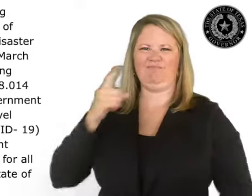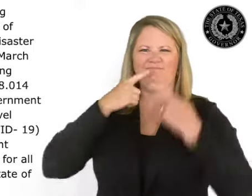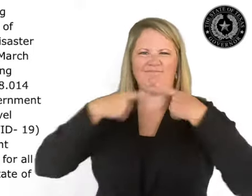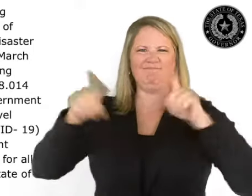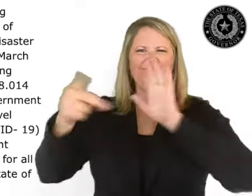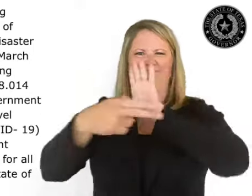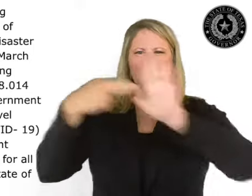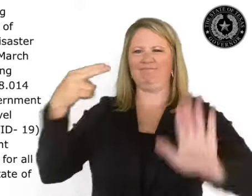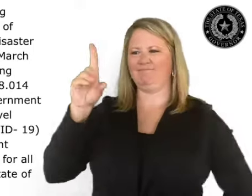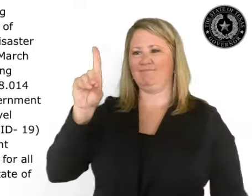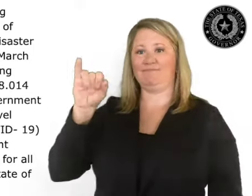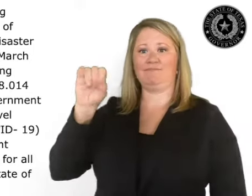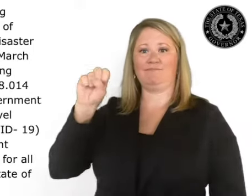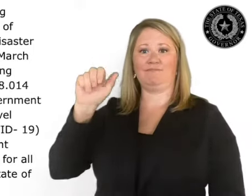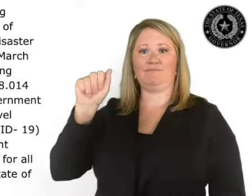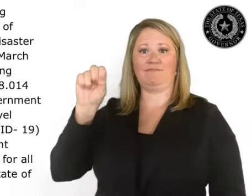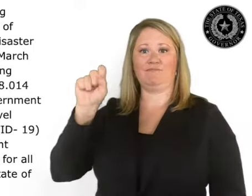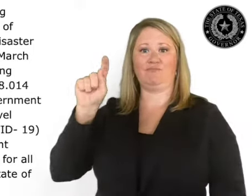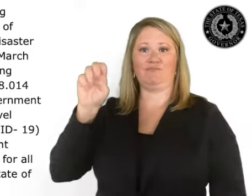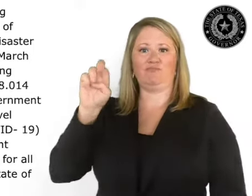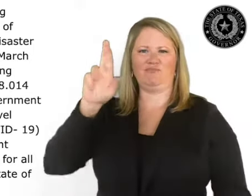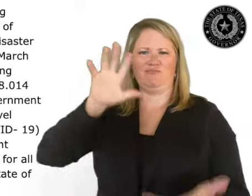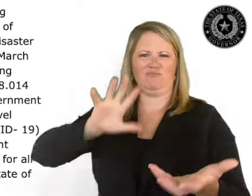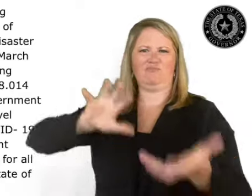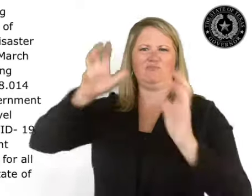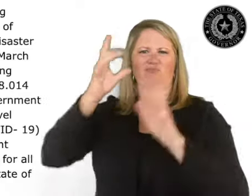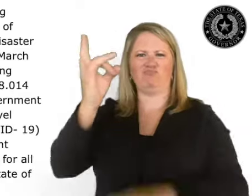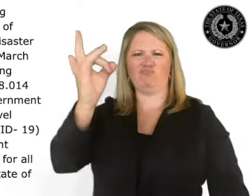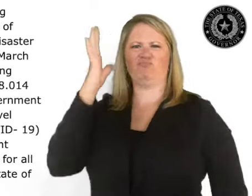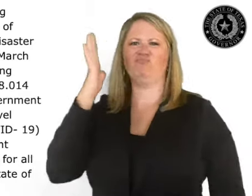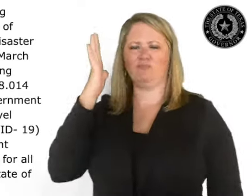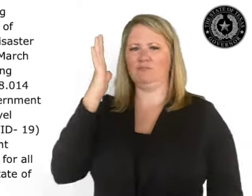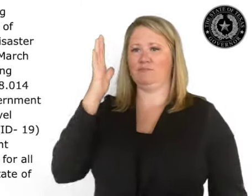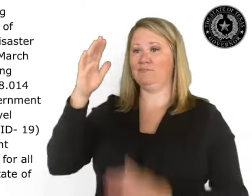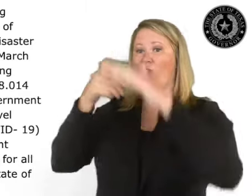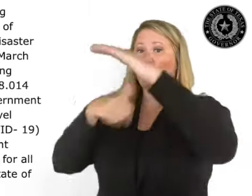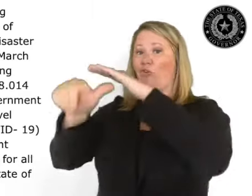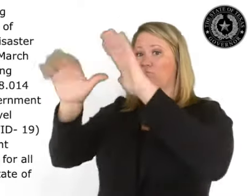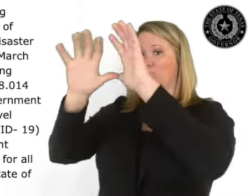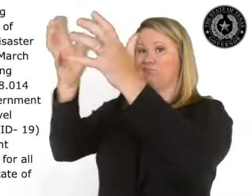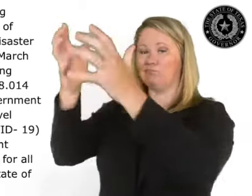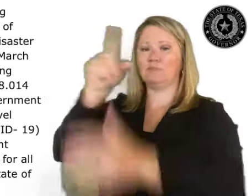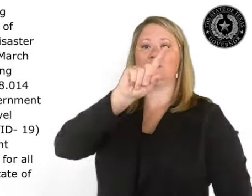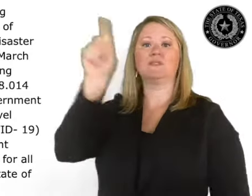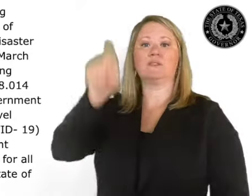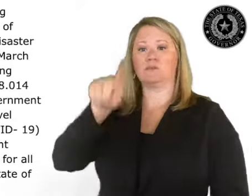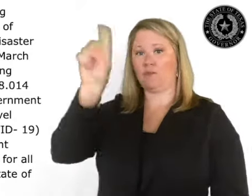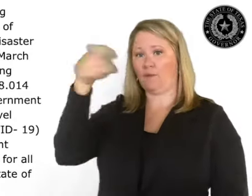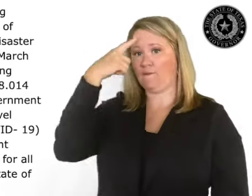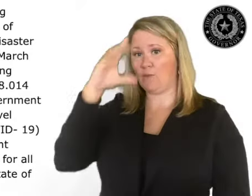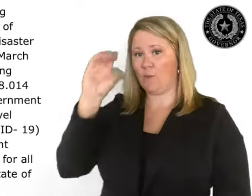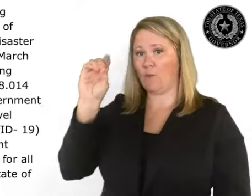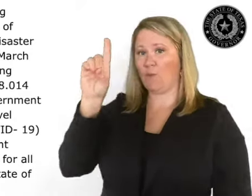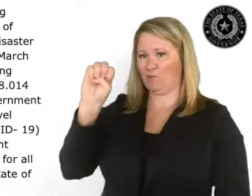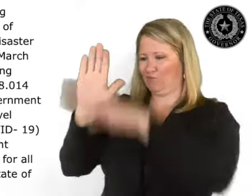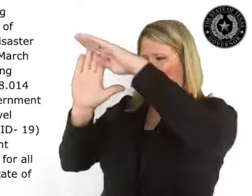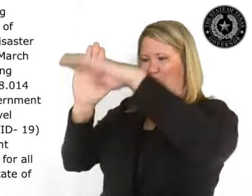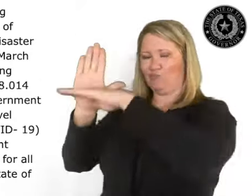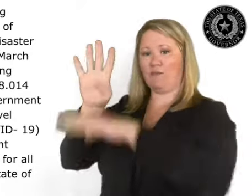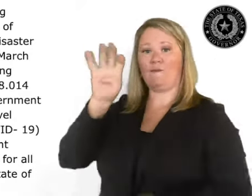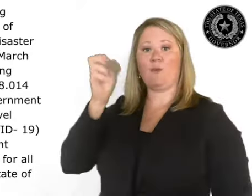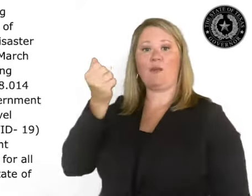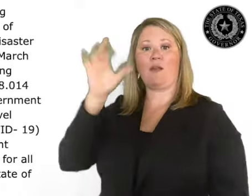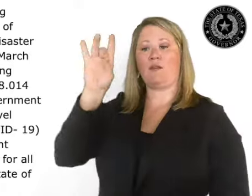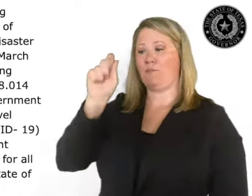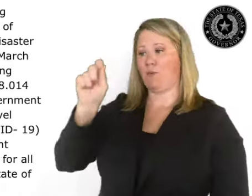2020, certifying under Section 418.014 of the Texas Government Code that the